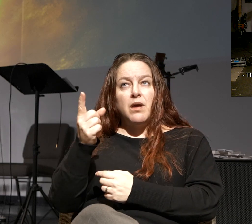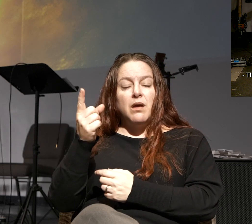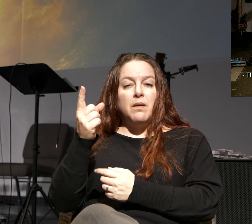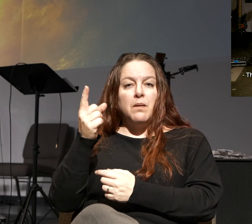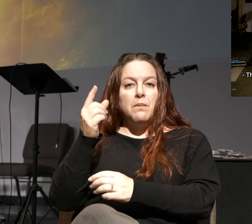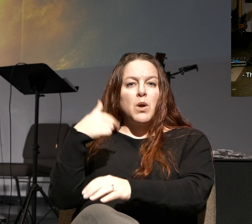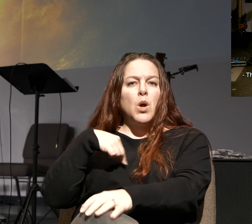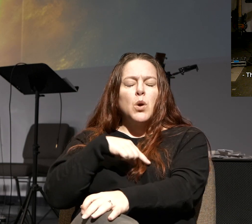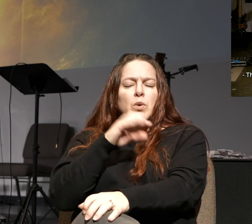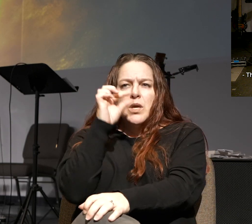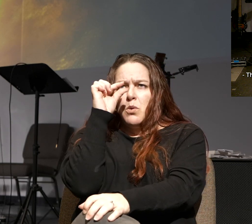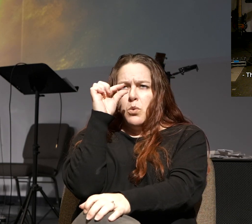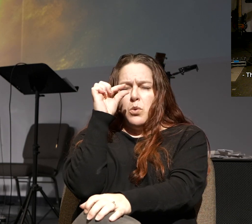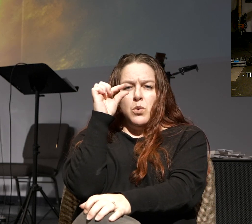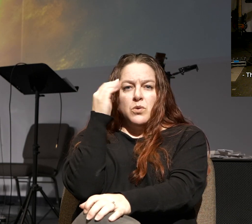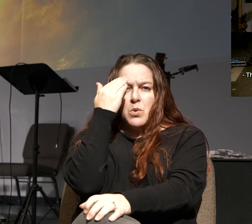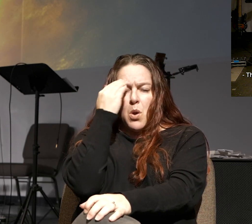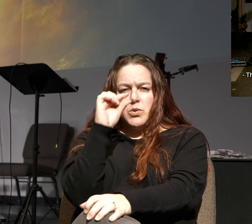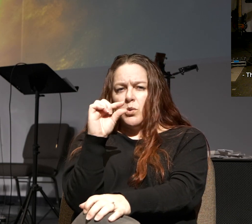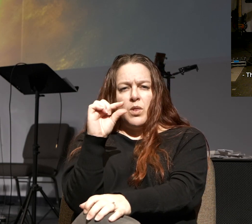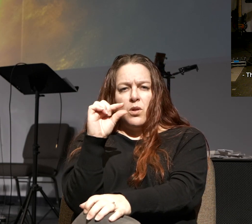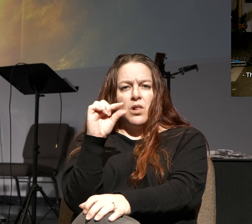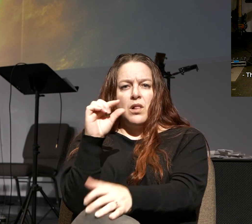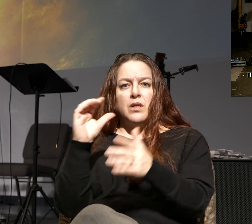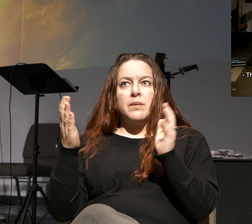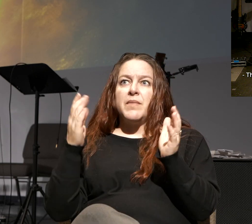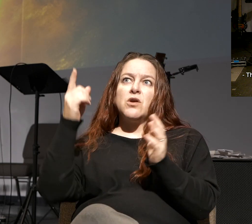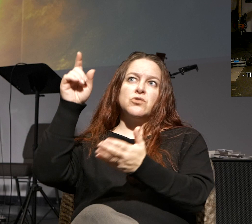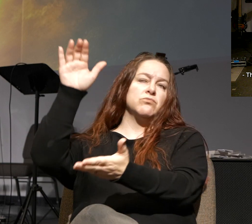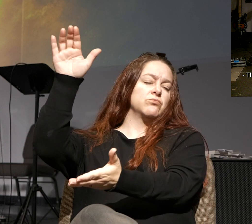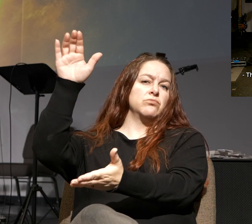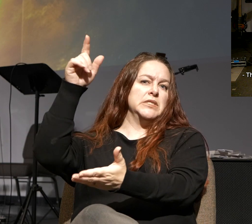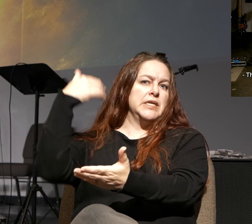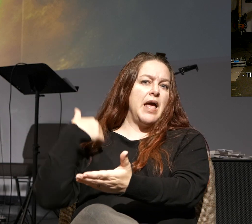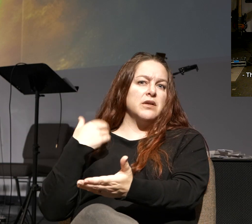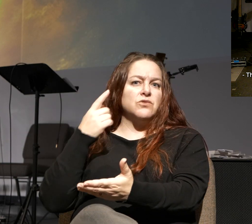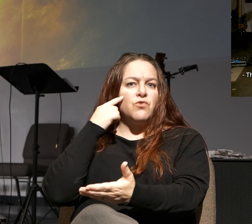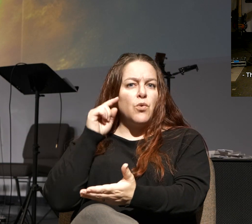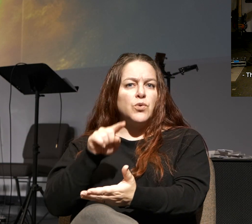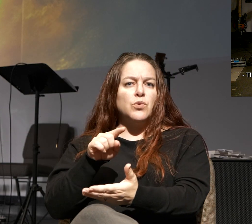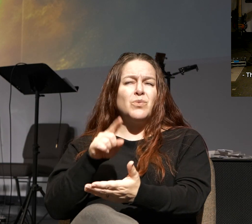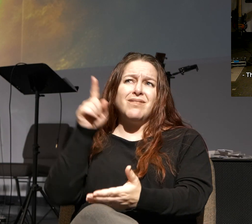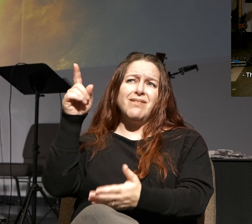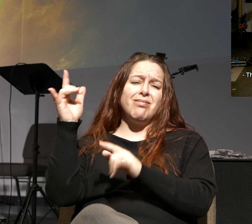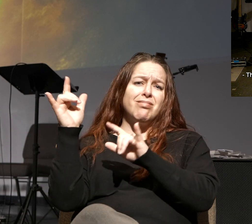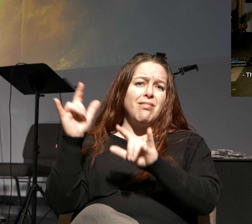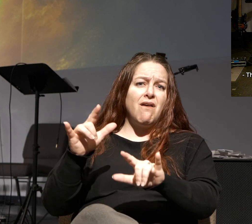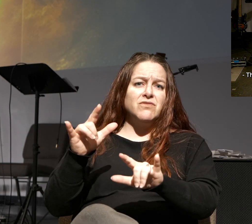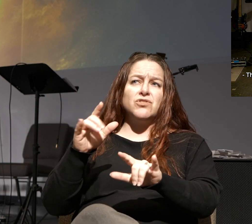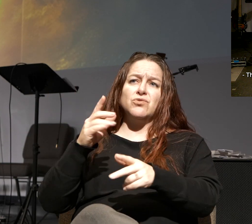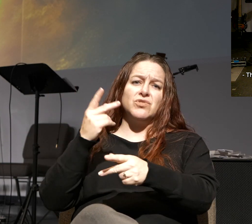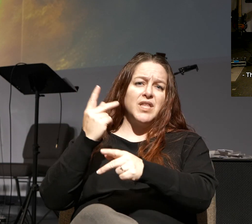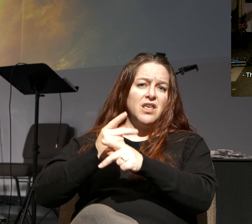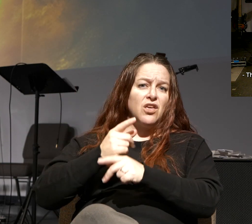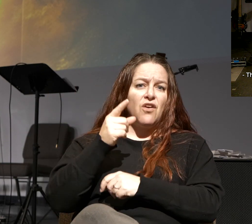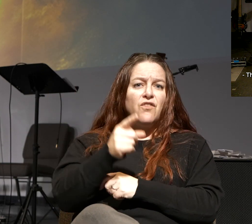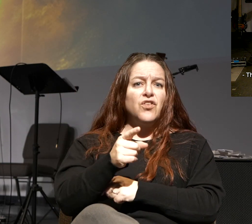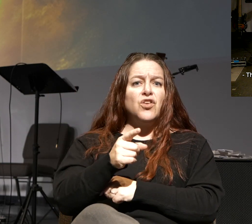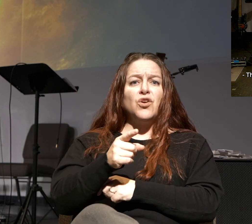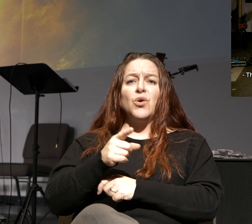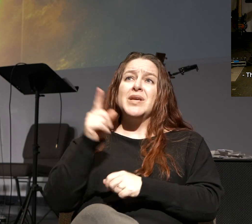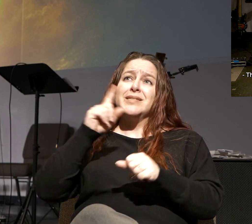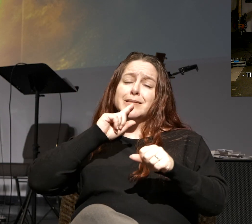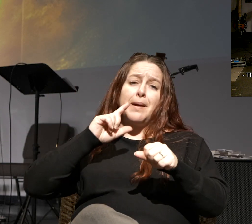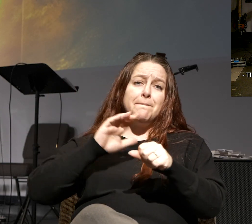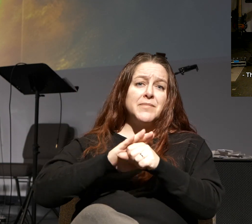Do you have any idea what He has in store for you? He loves you. He's going to take care of you. He's